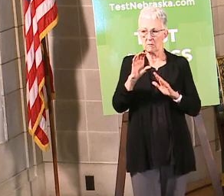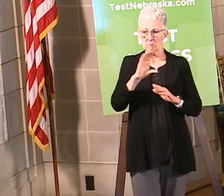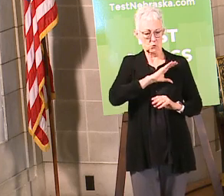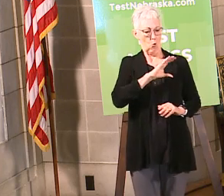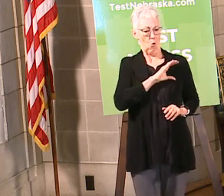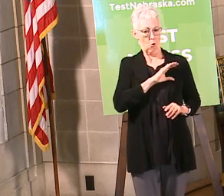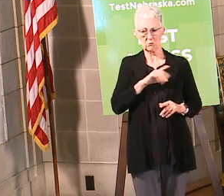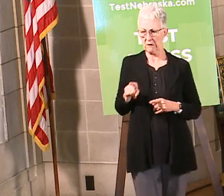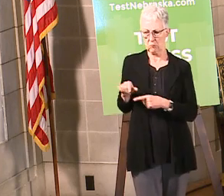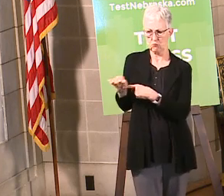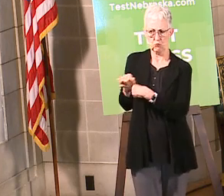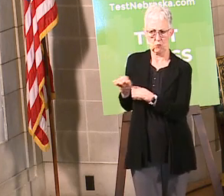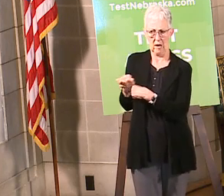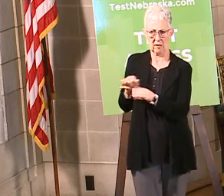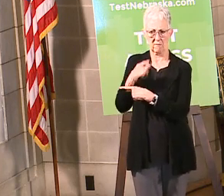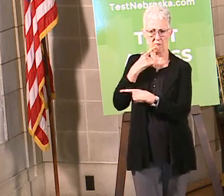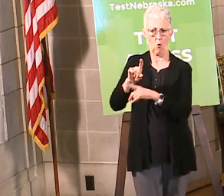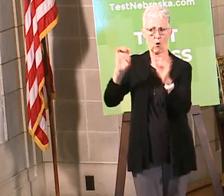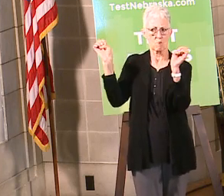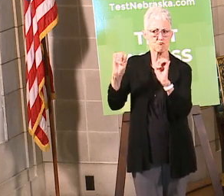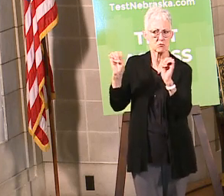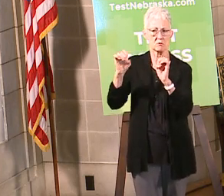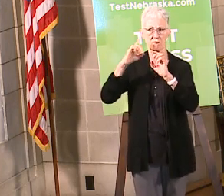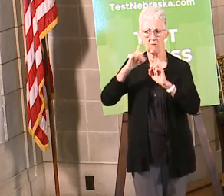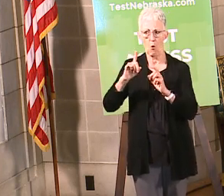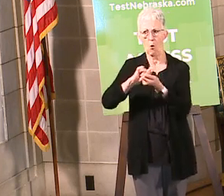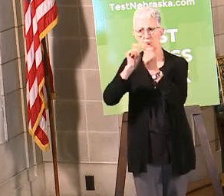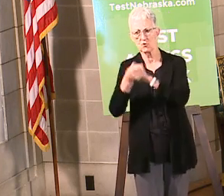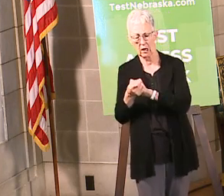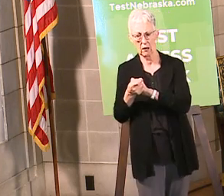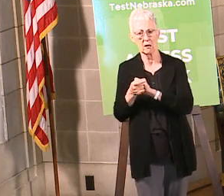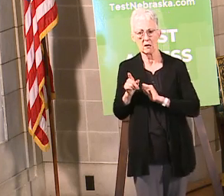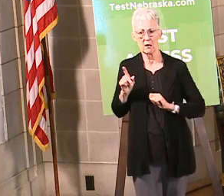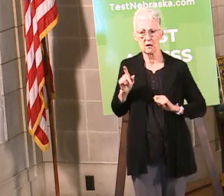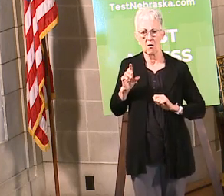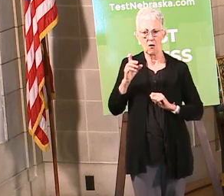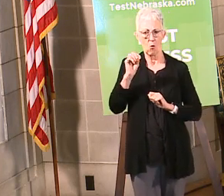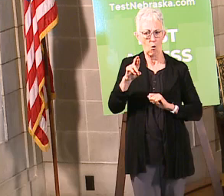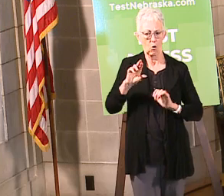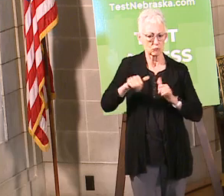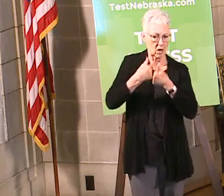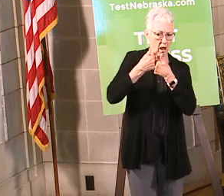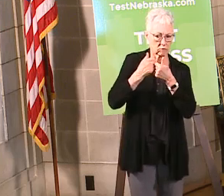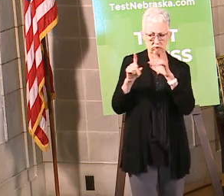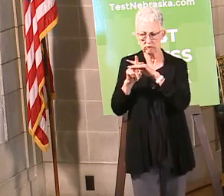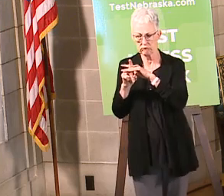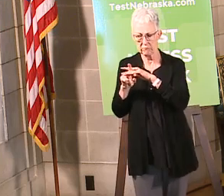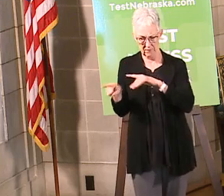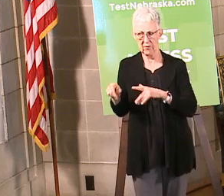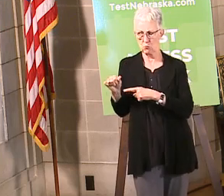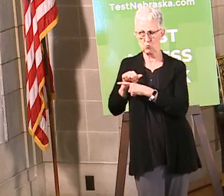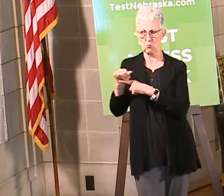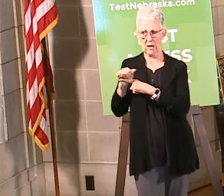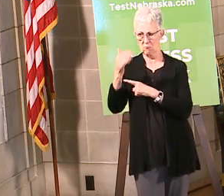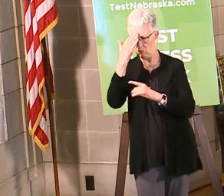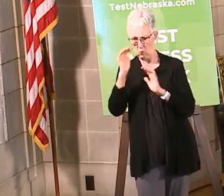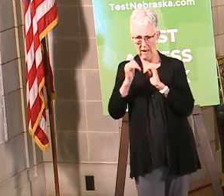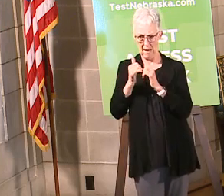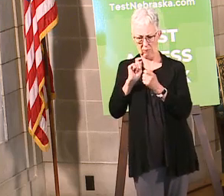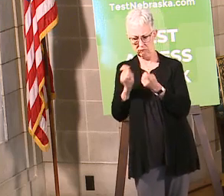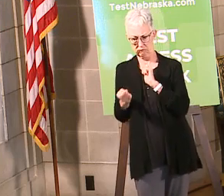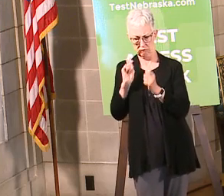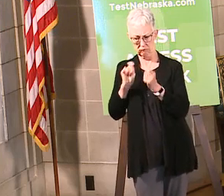take a lot of pride in that so here's a challenge that we have how do we keep our national guard partners and the health care providers safe